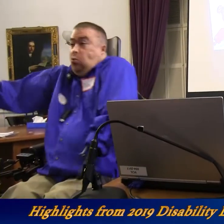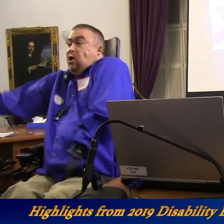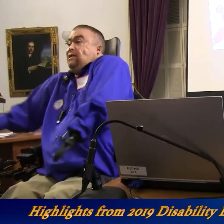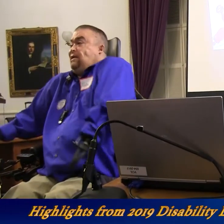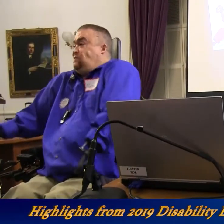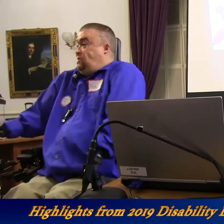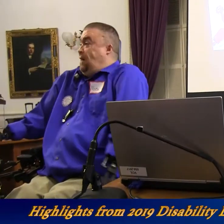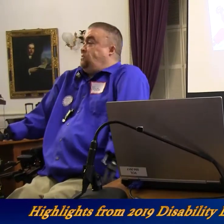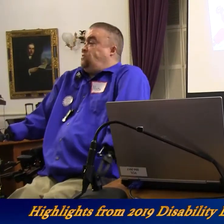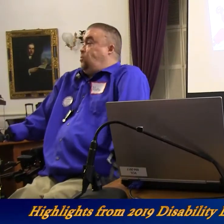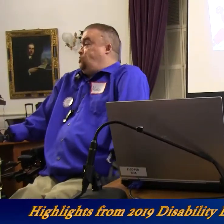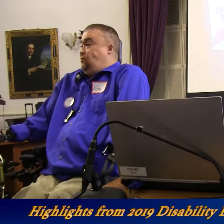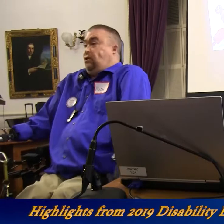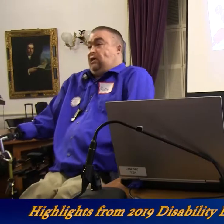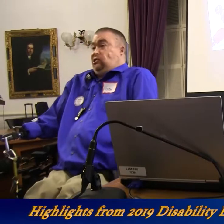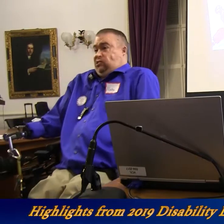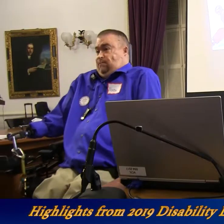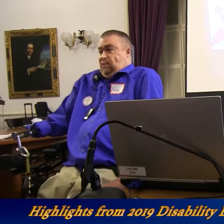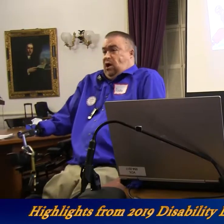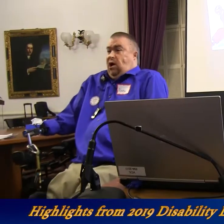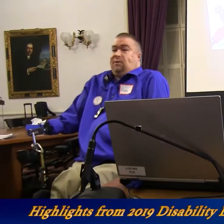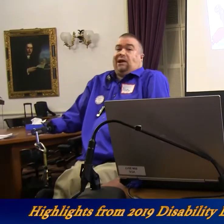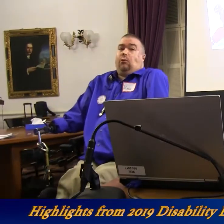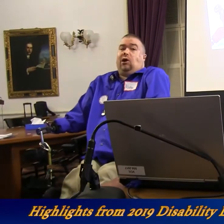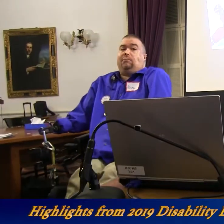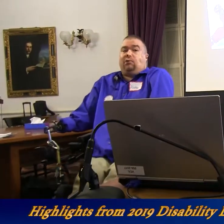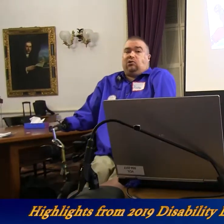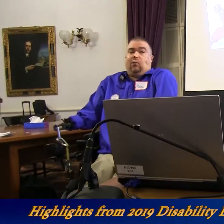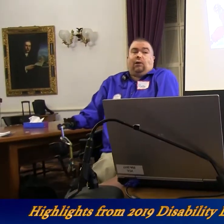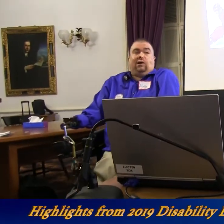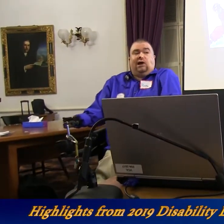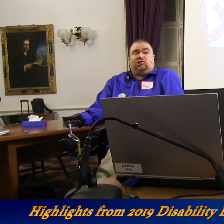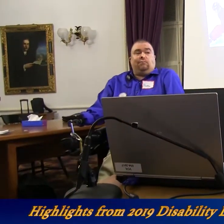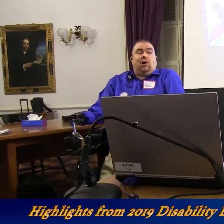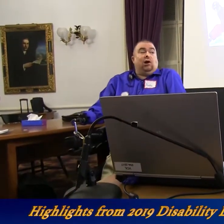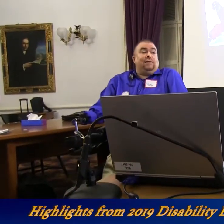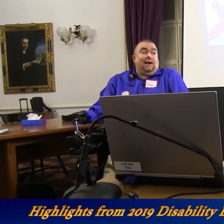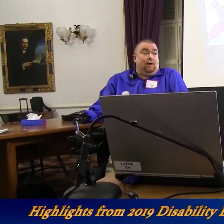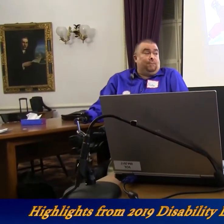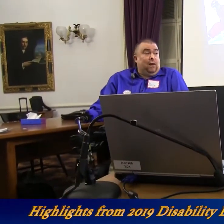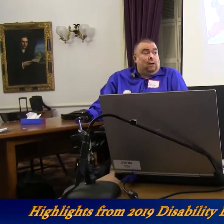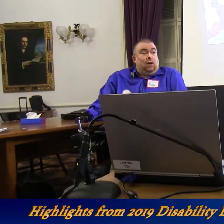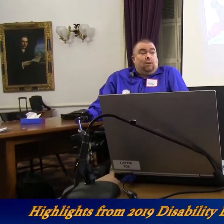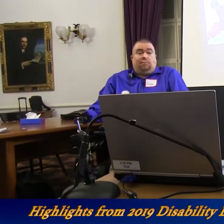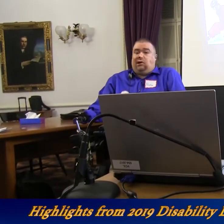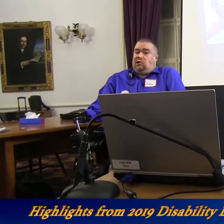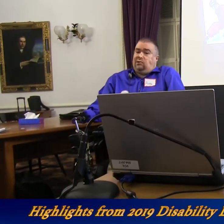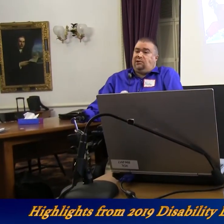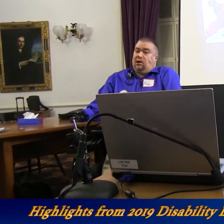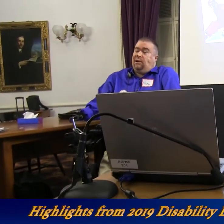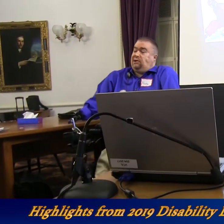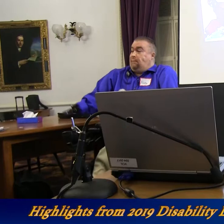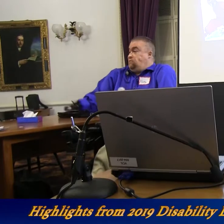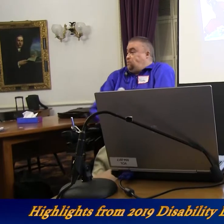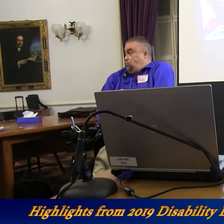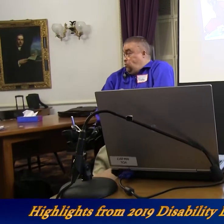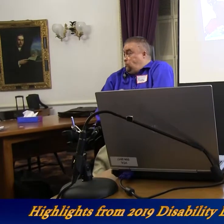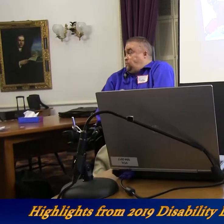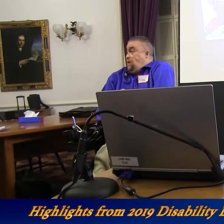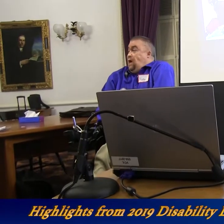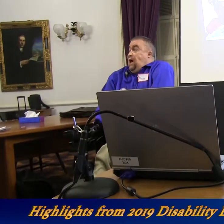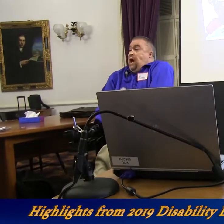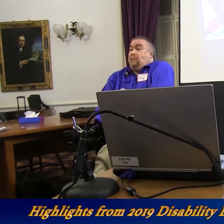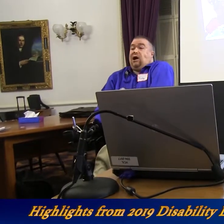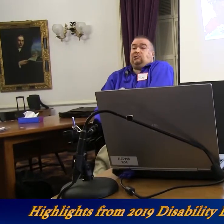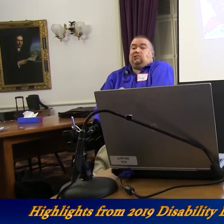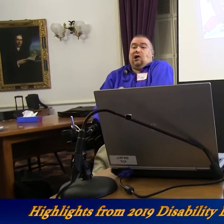So, what is adaptive sports and recreation? And I want to put the recreation part in there because when I talk about adaptive sports,